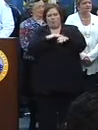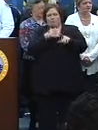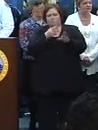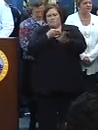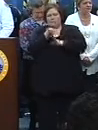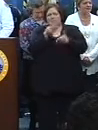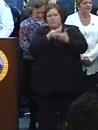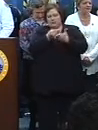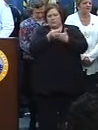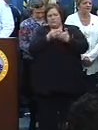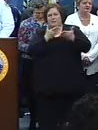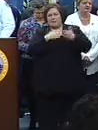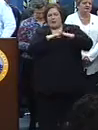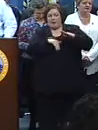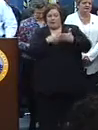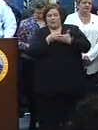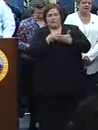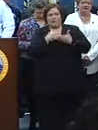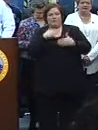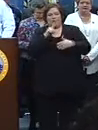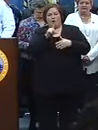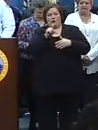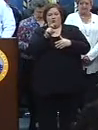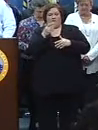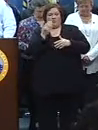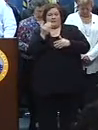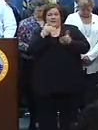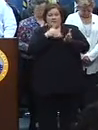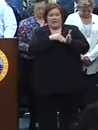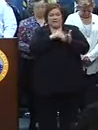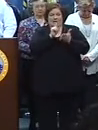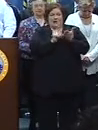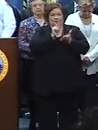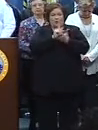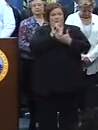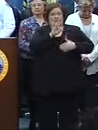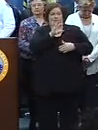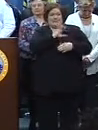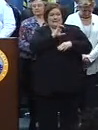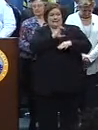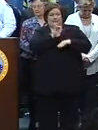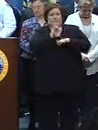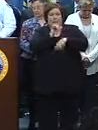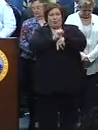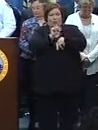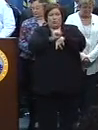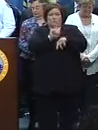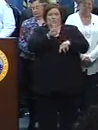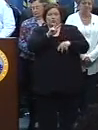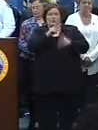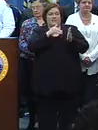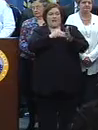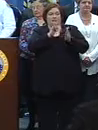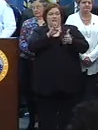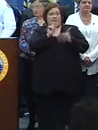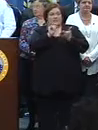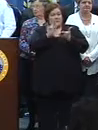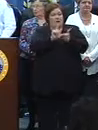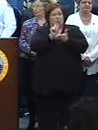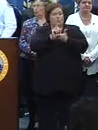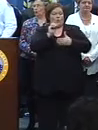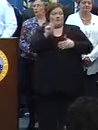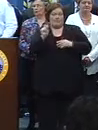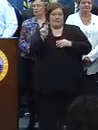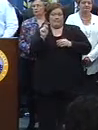potentially under budget. There were about 114,000 hours of police officers on the field with about 42,000 of those hours in overtime.